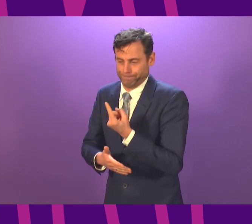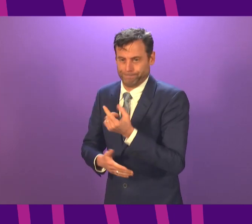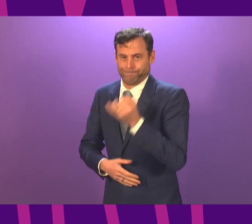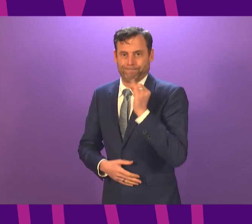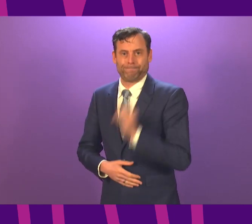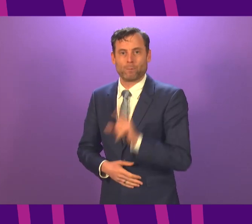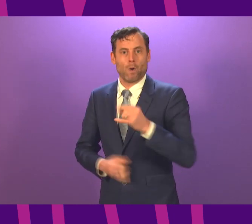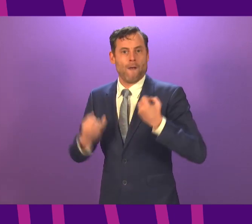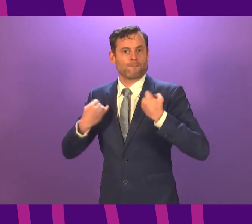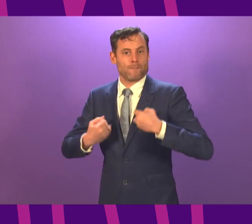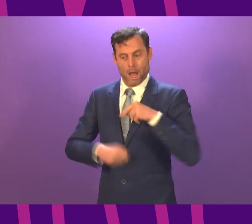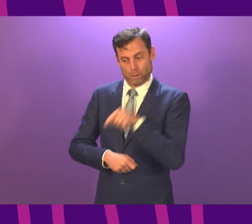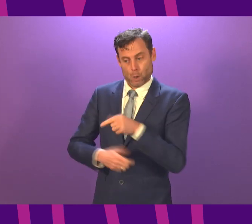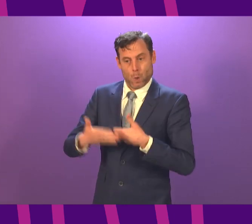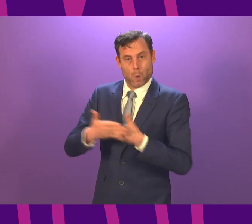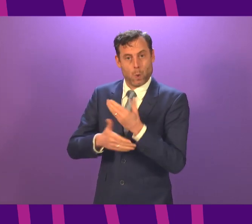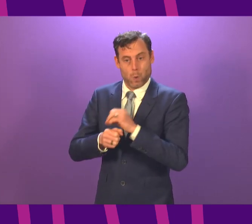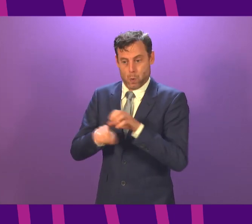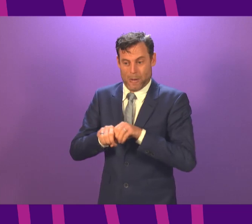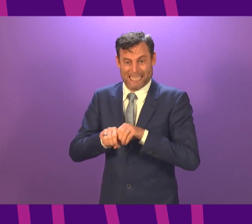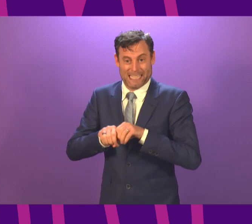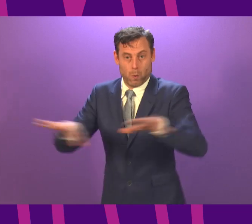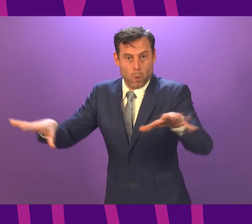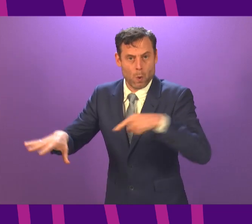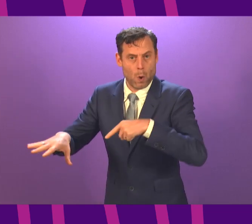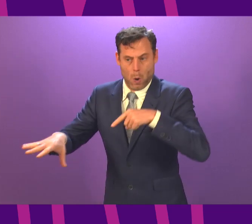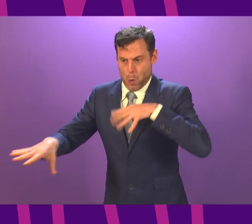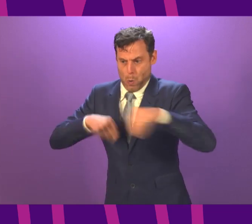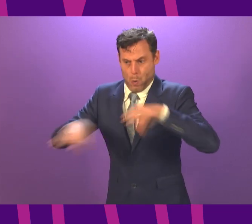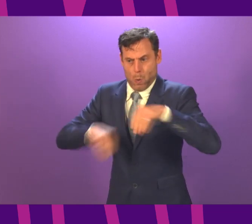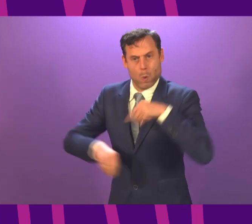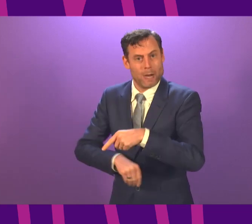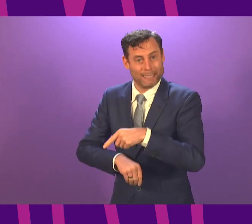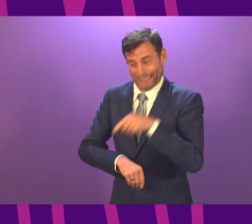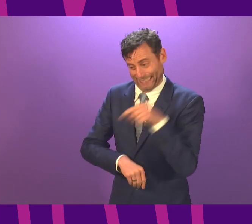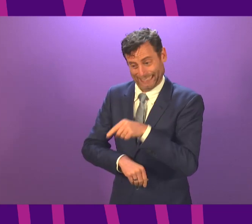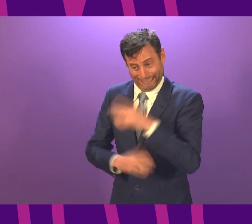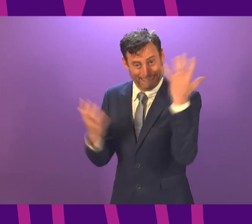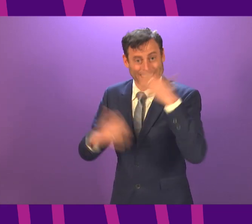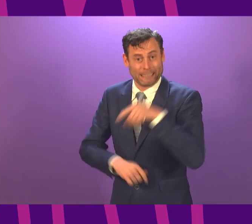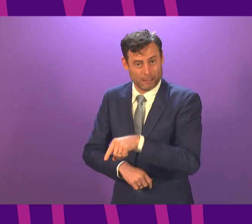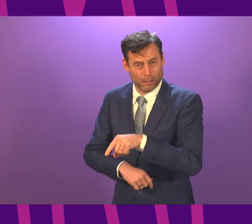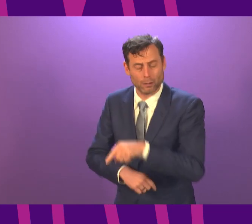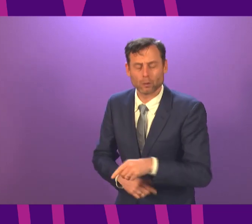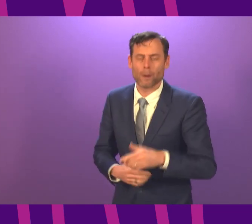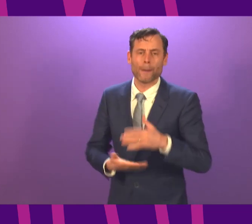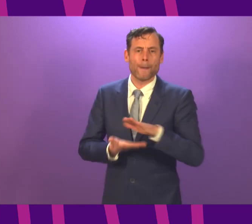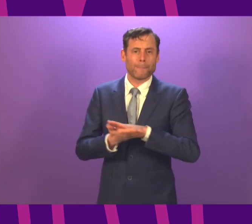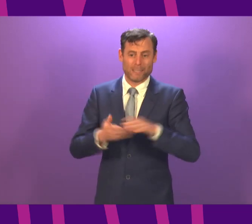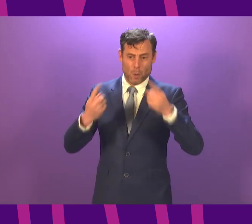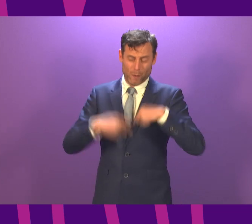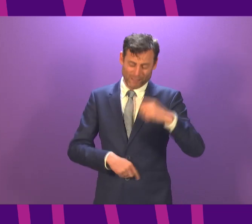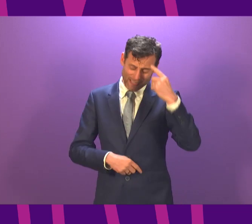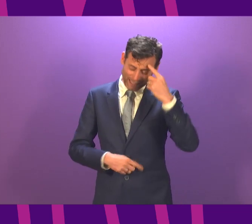virus, is a massive blow. And possibly the most simple way of explaining the challenge we face right now is to